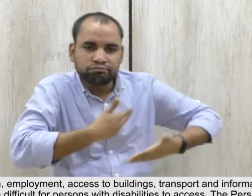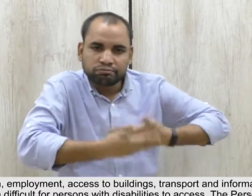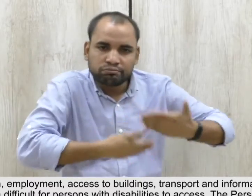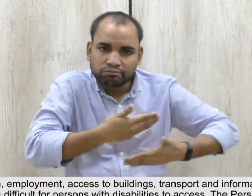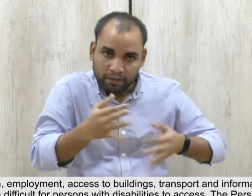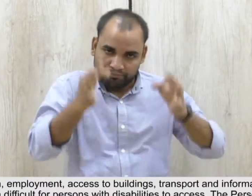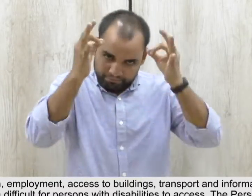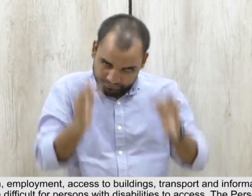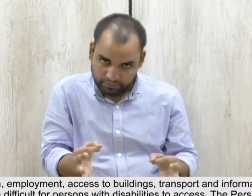15.